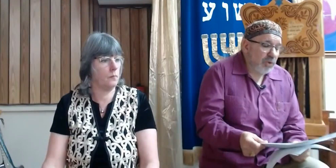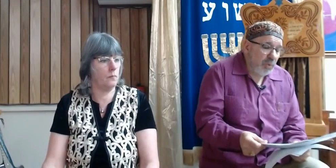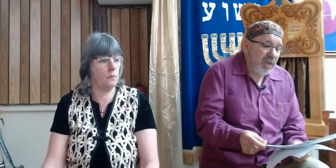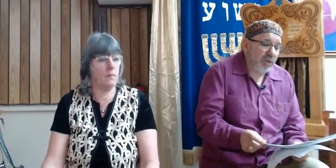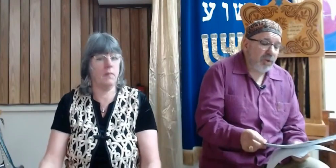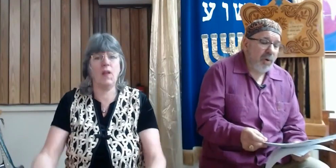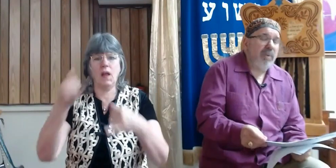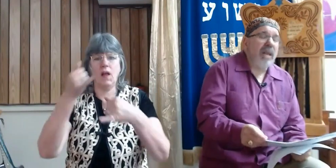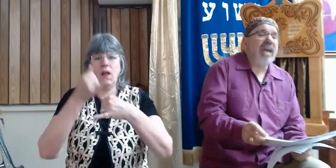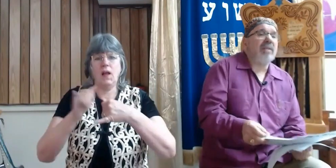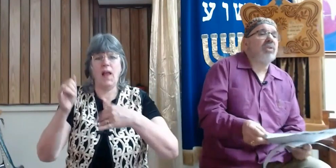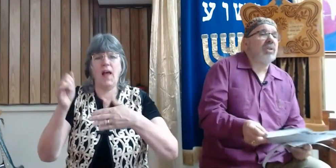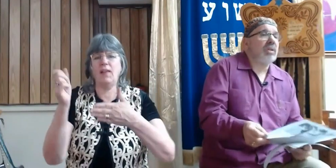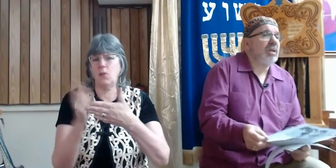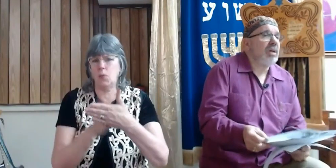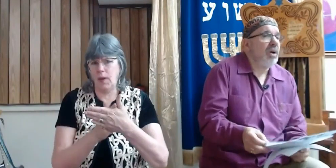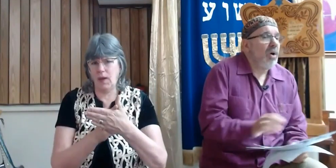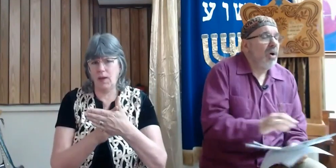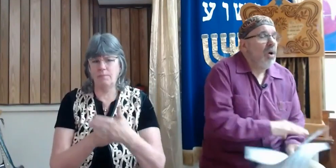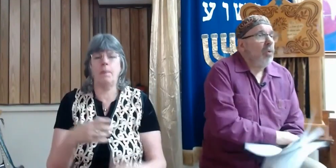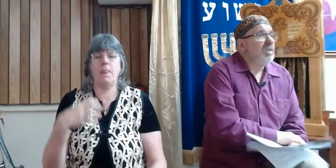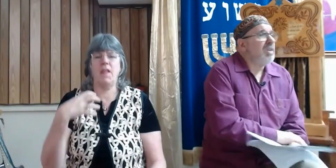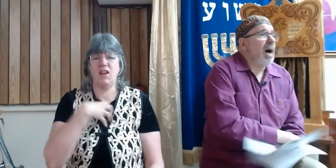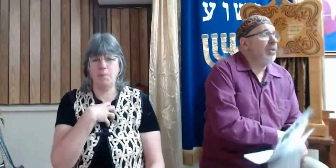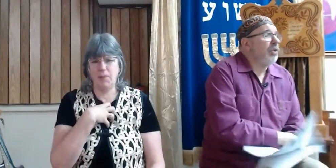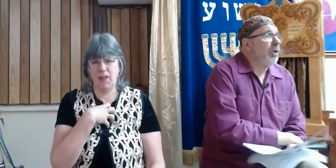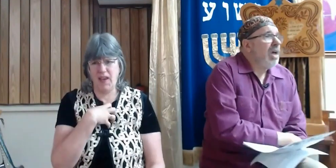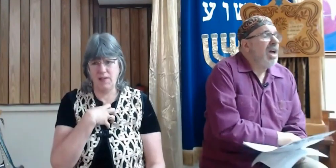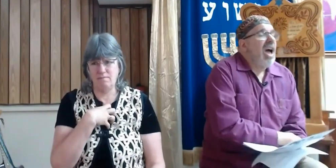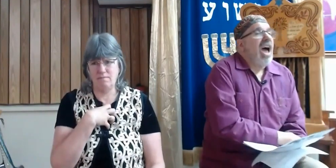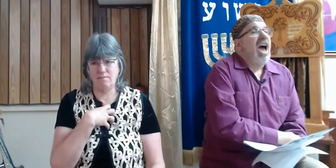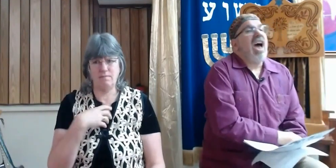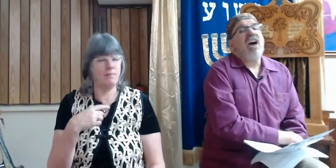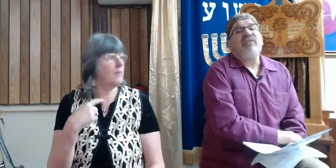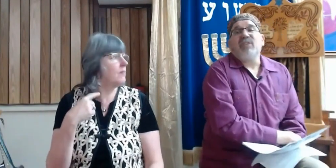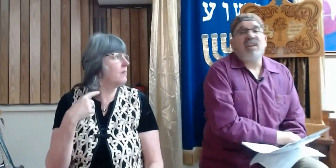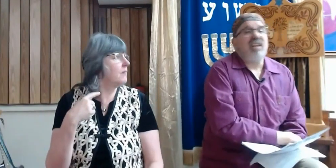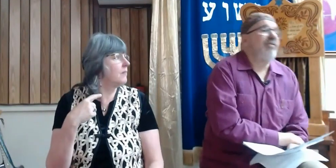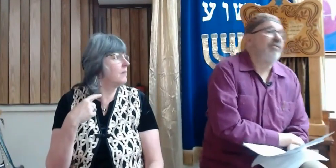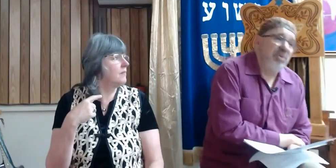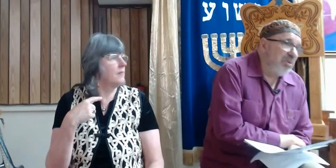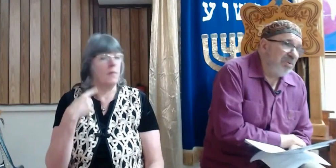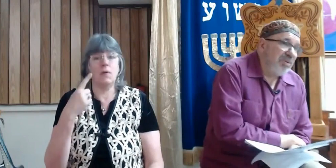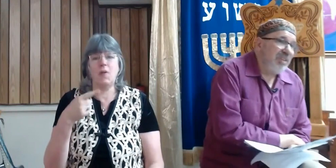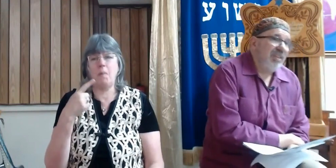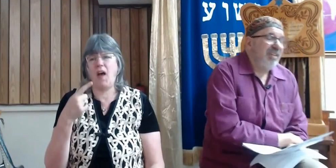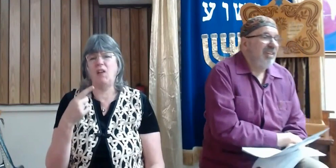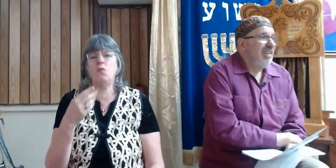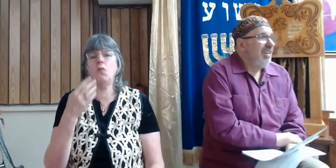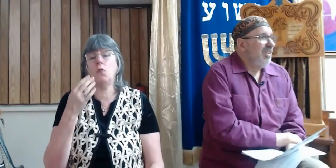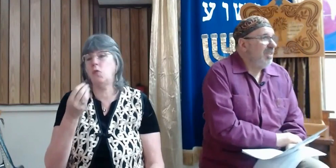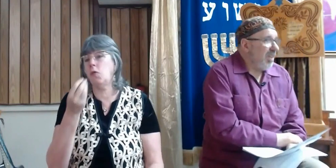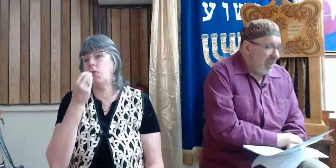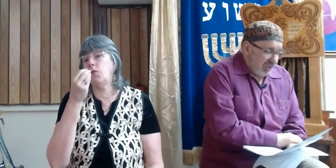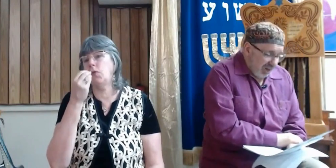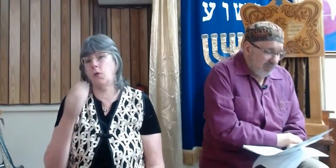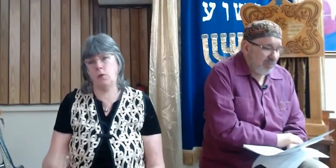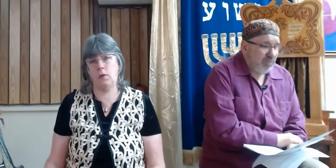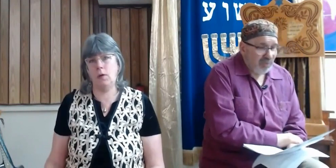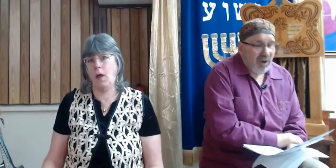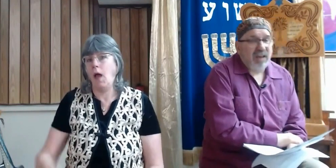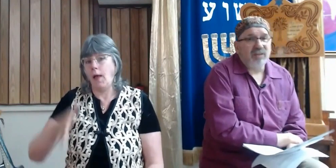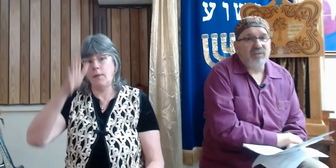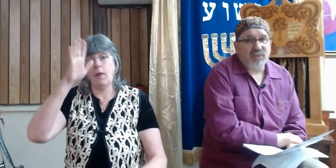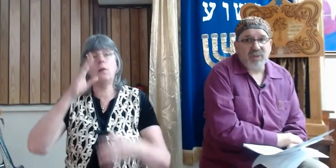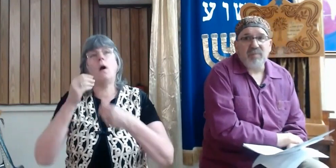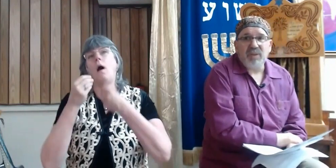Last week, the complaint was about the heavenly food that Hashem